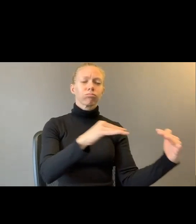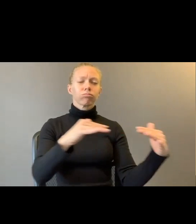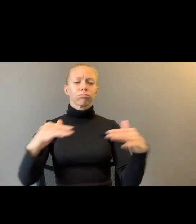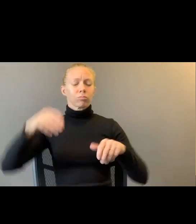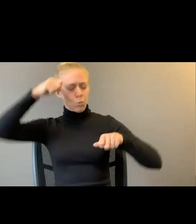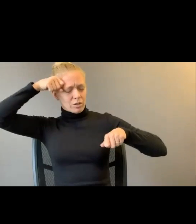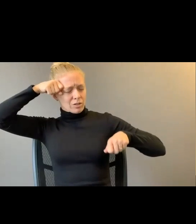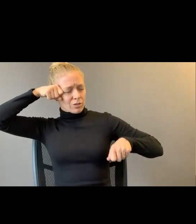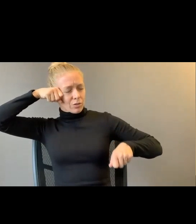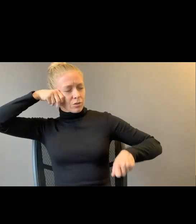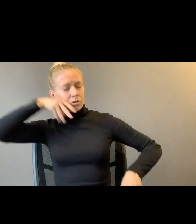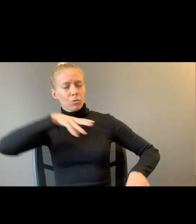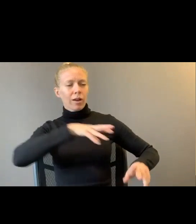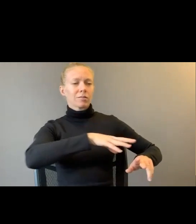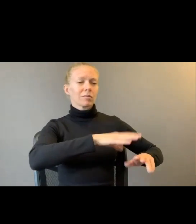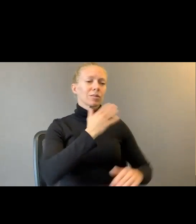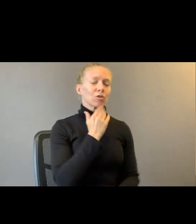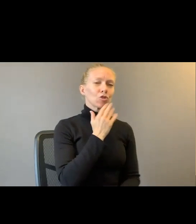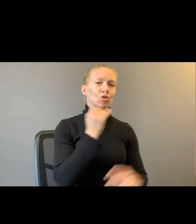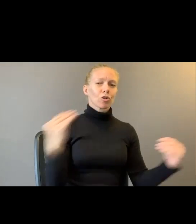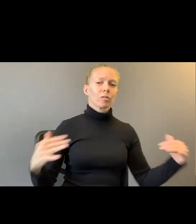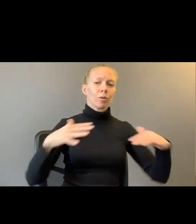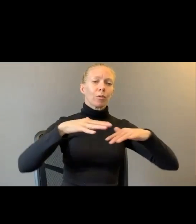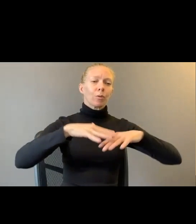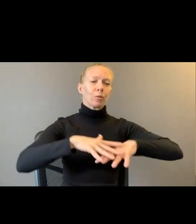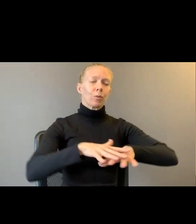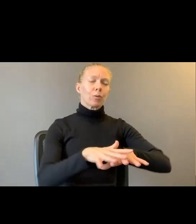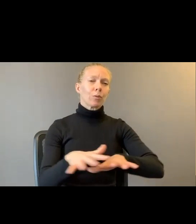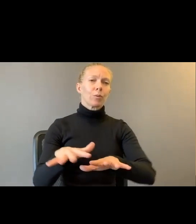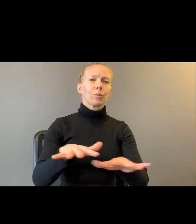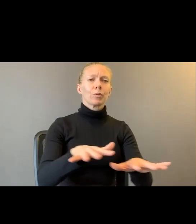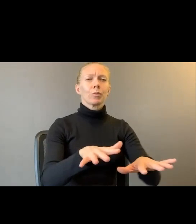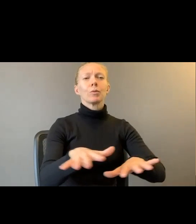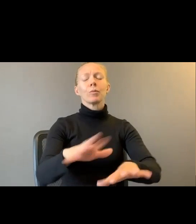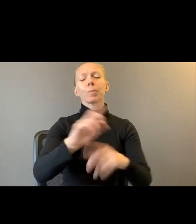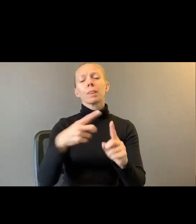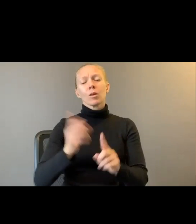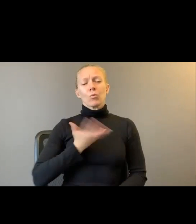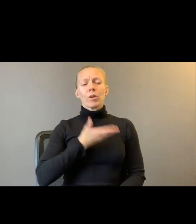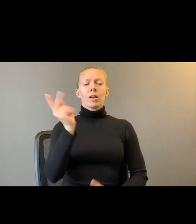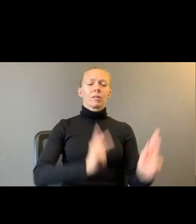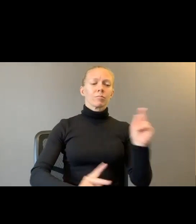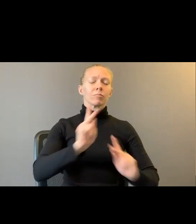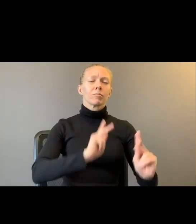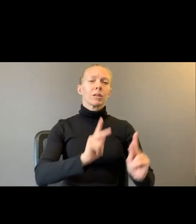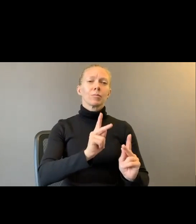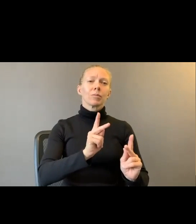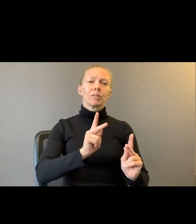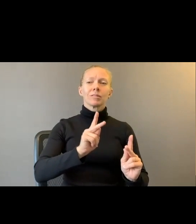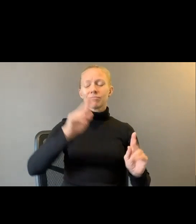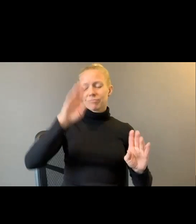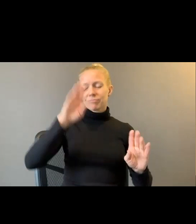When we hear our people wearing tongues fine with plain greeting. How you doing?